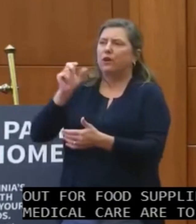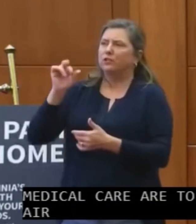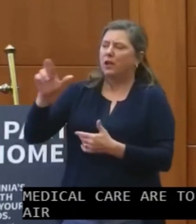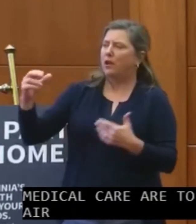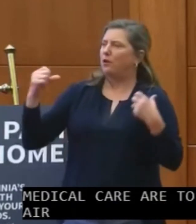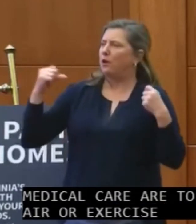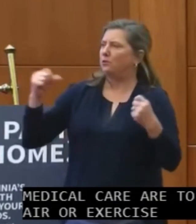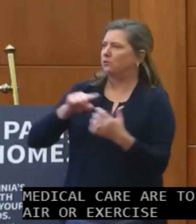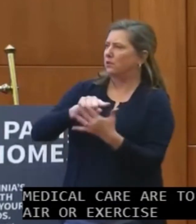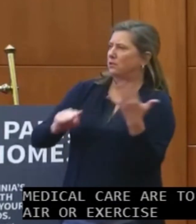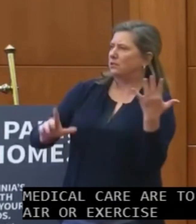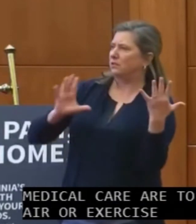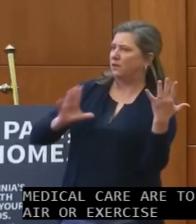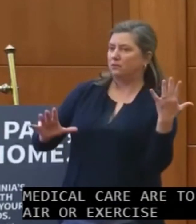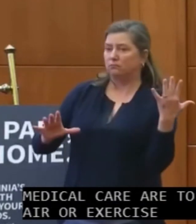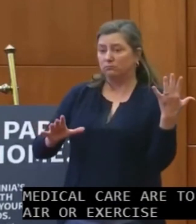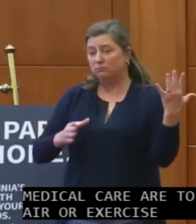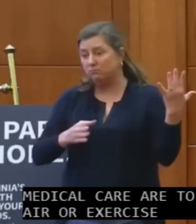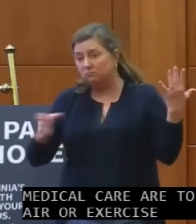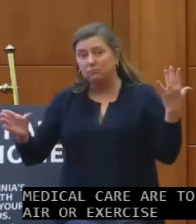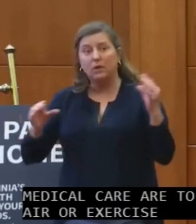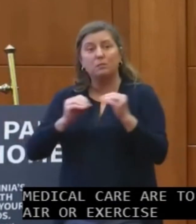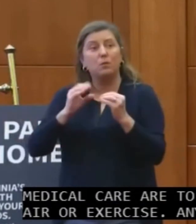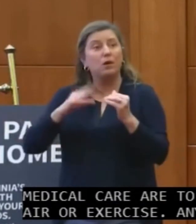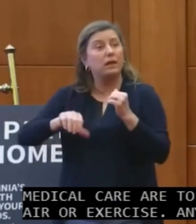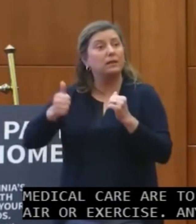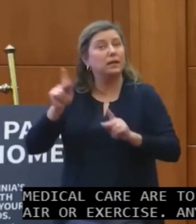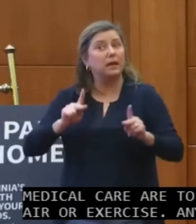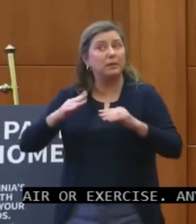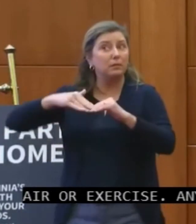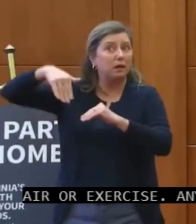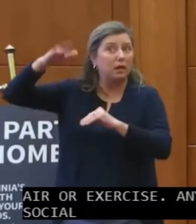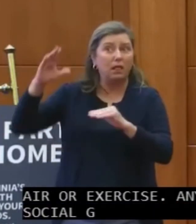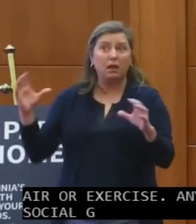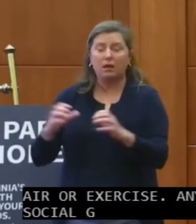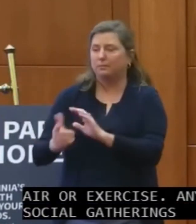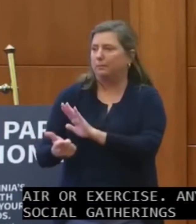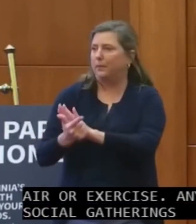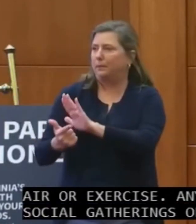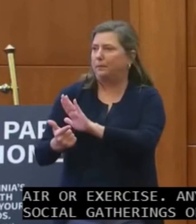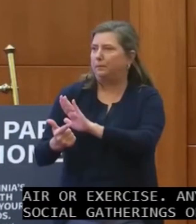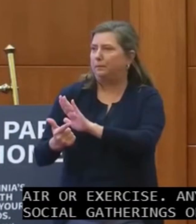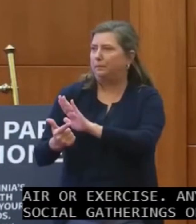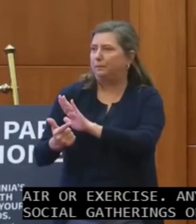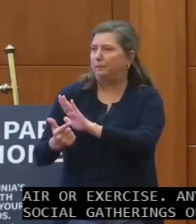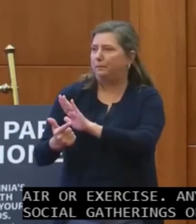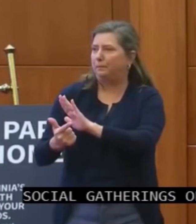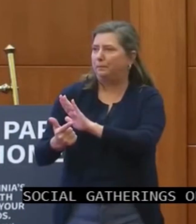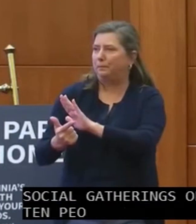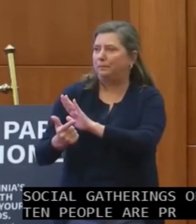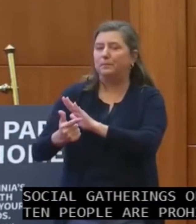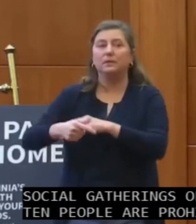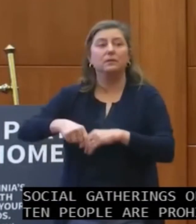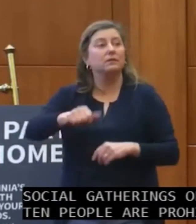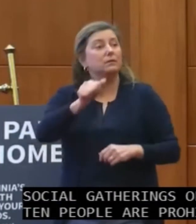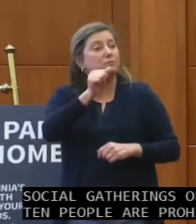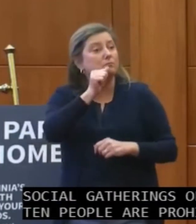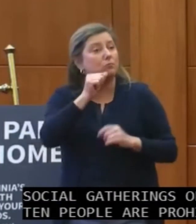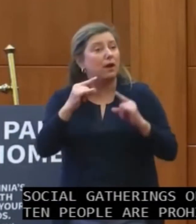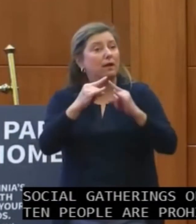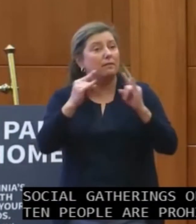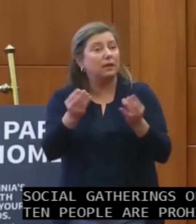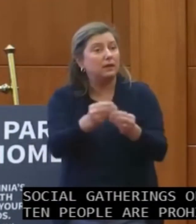Any parties or social gatherings of more than 10 people are prohibited. Private campgrounds